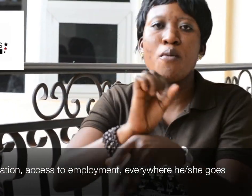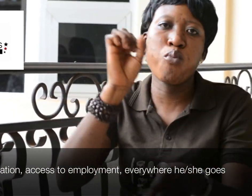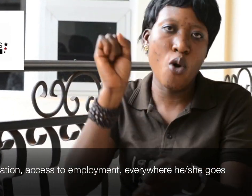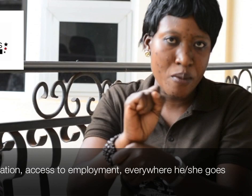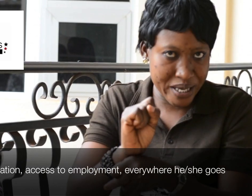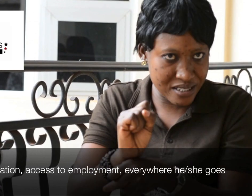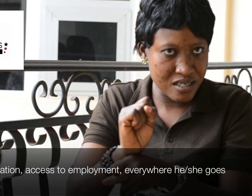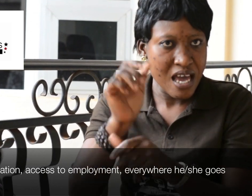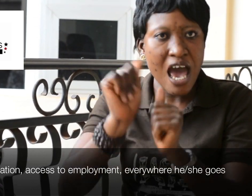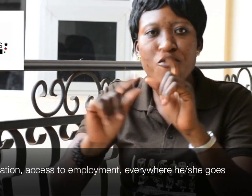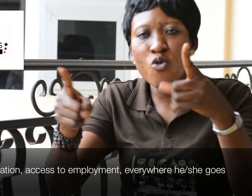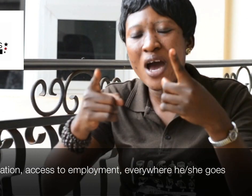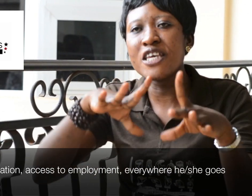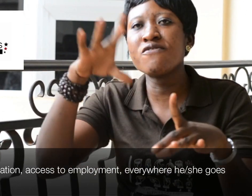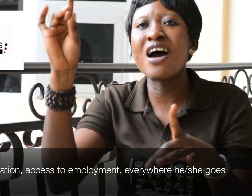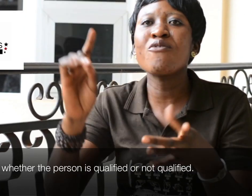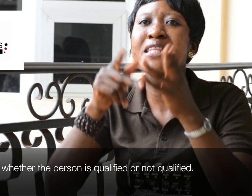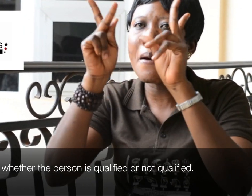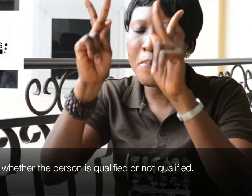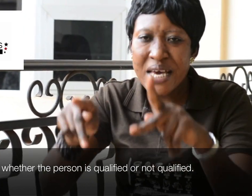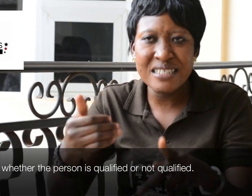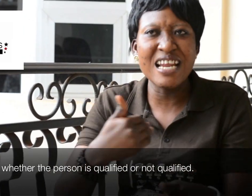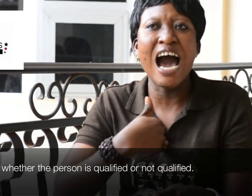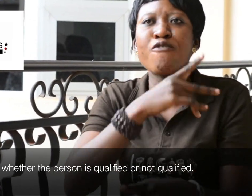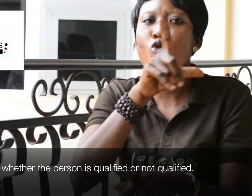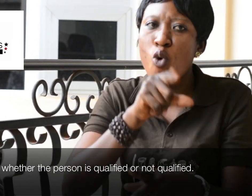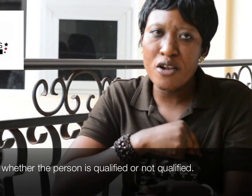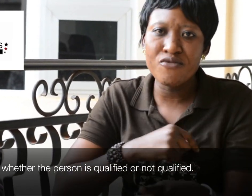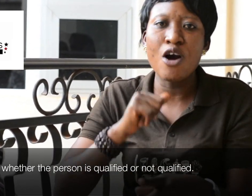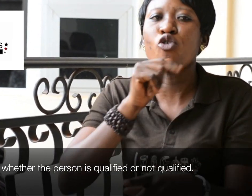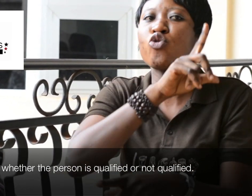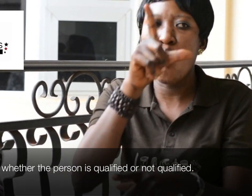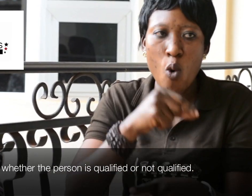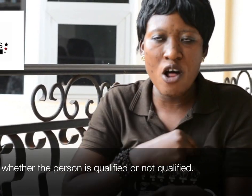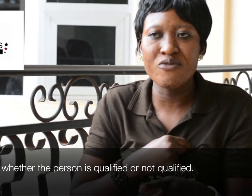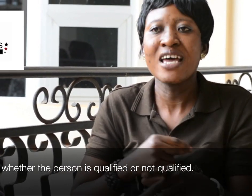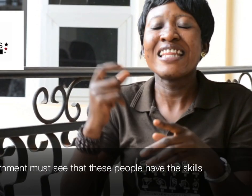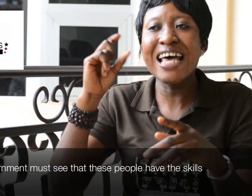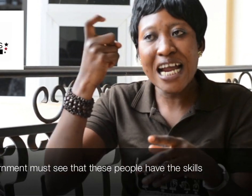employment. Everywhere you find. When the person have qualified or not qualified, they